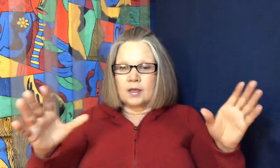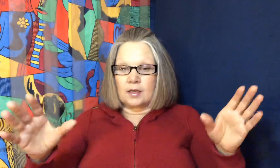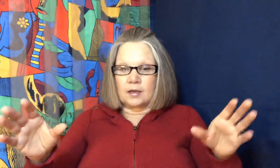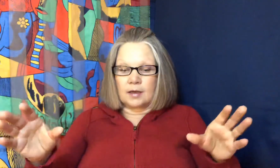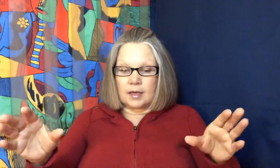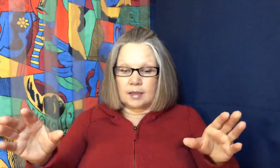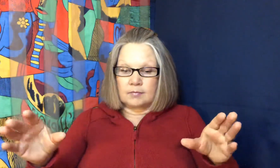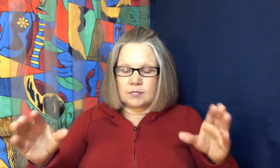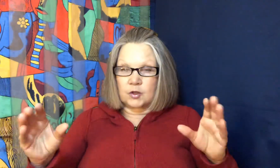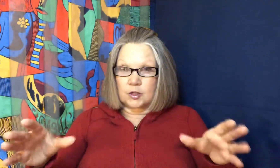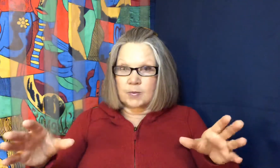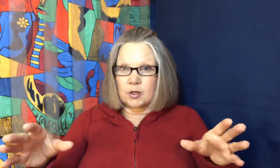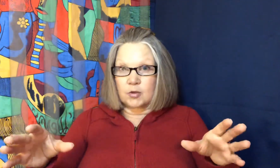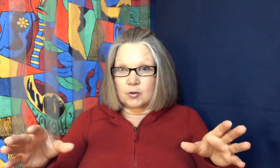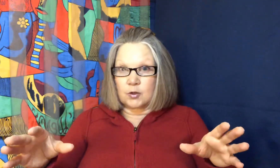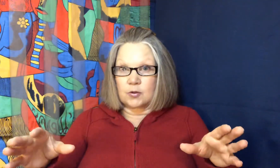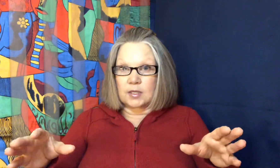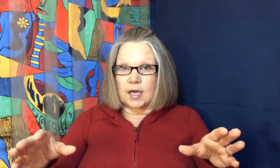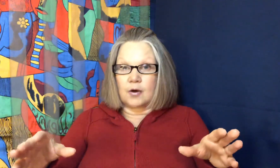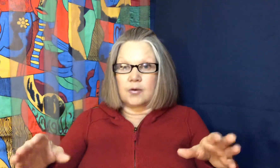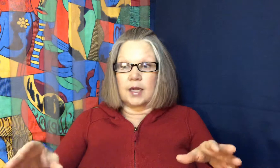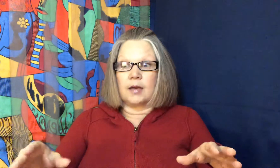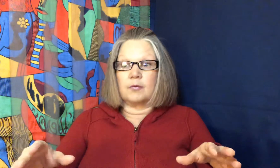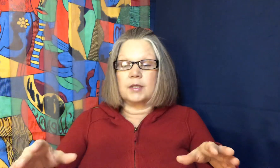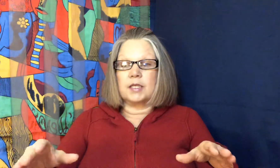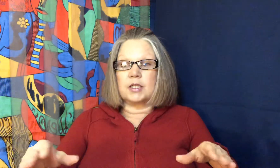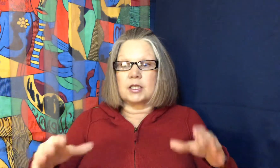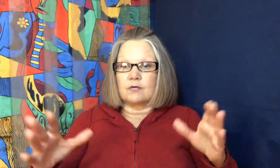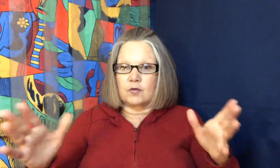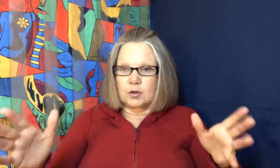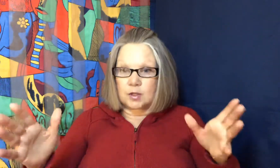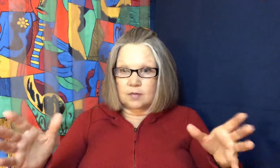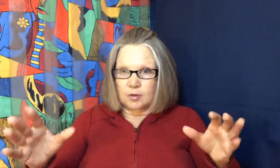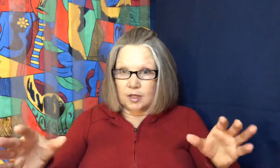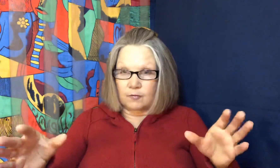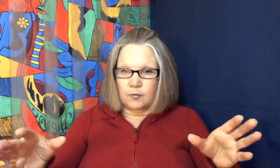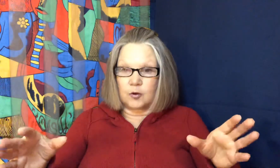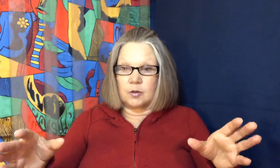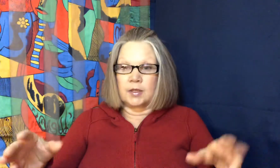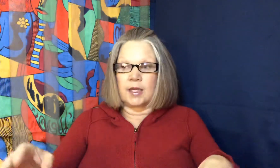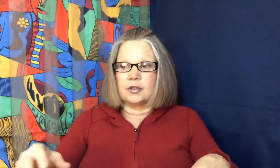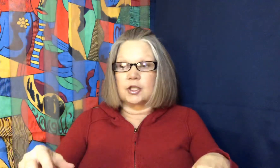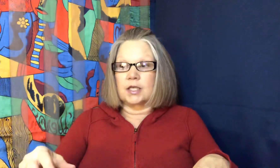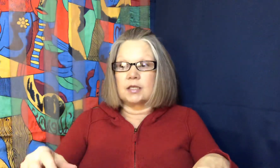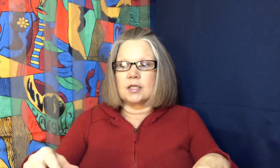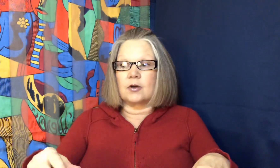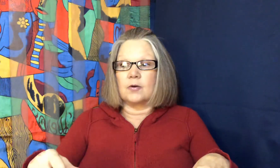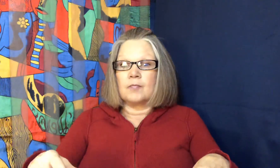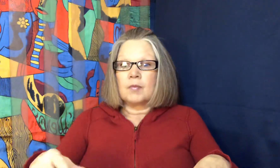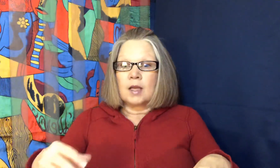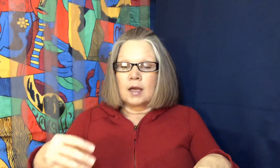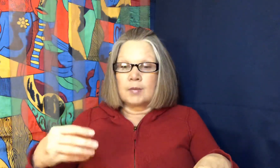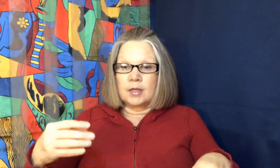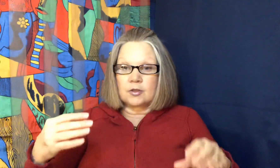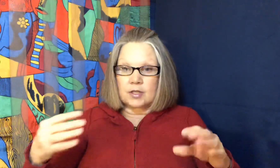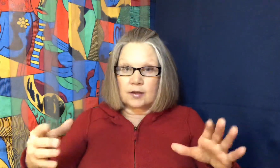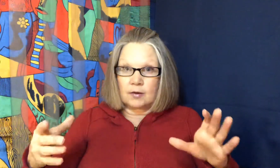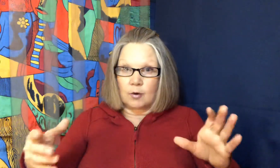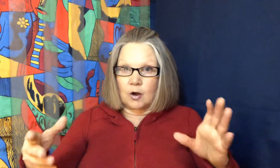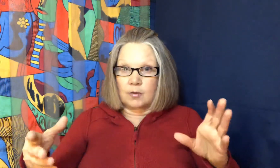your spiritual tools out and really just infuse them with that full moon energy so I mean there's nothing wrong with